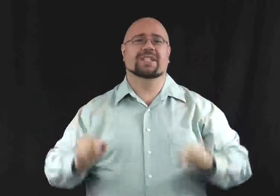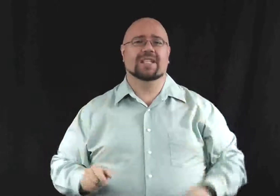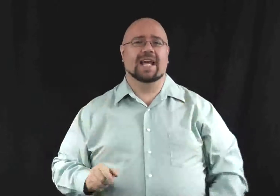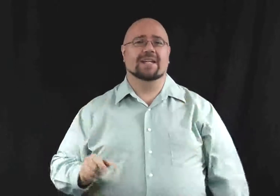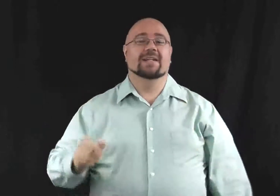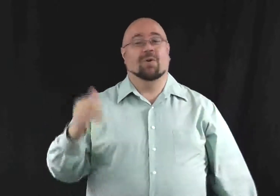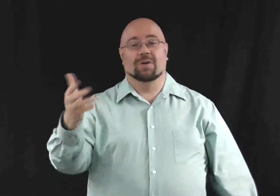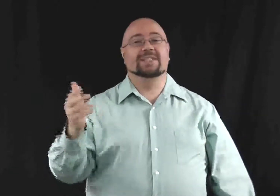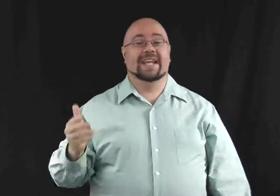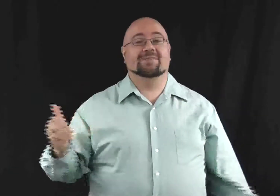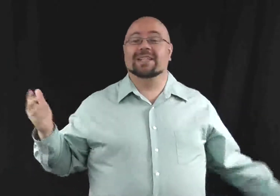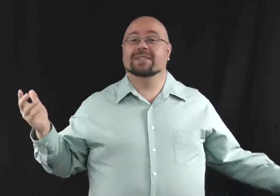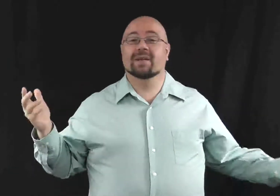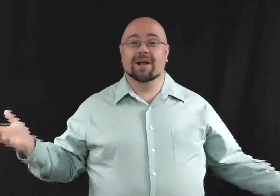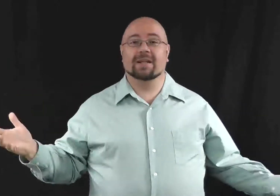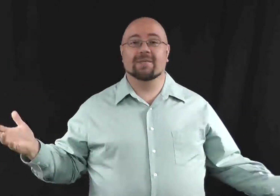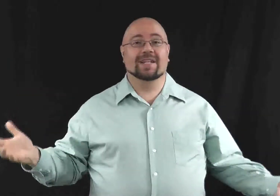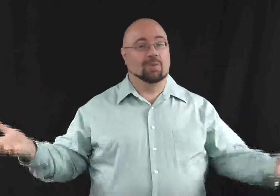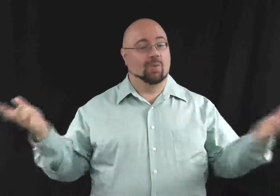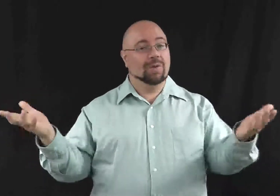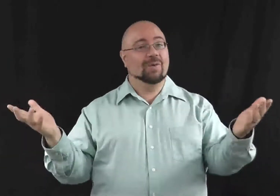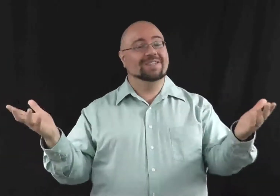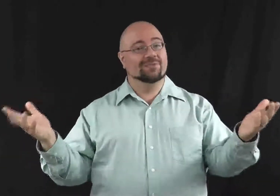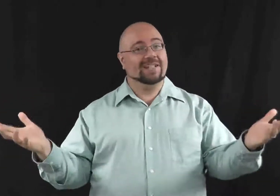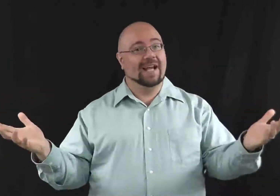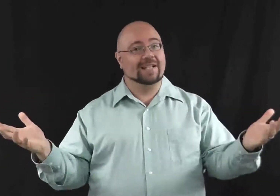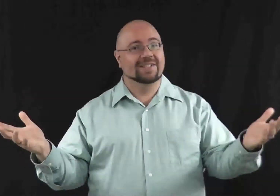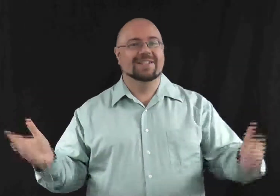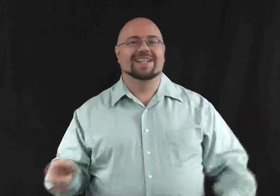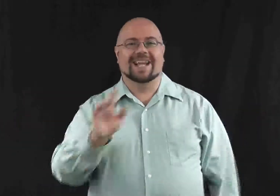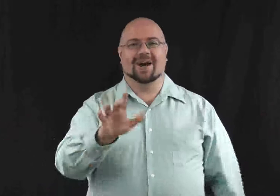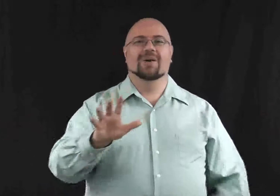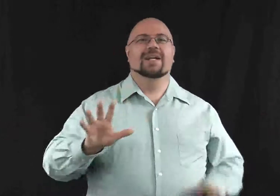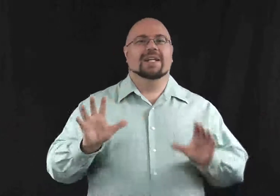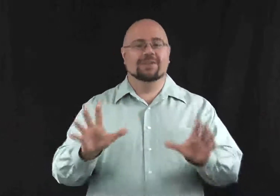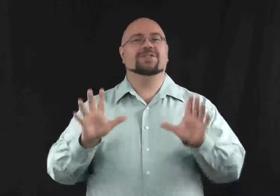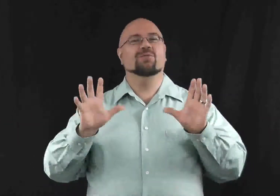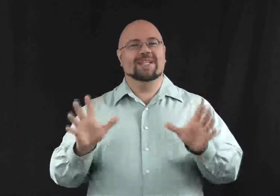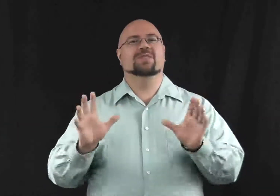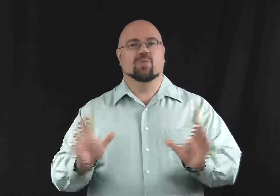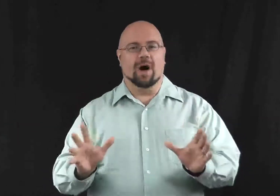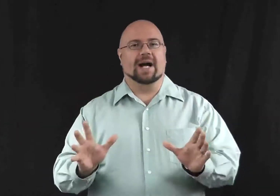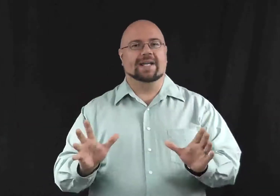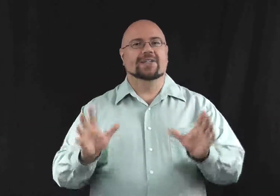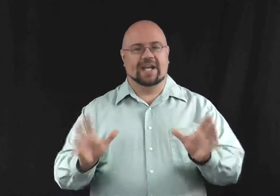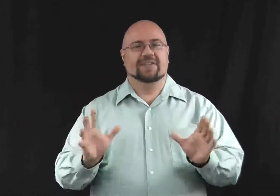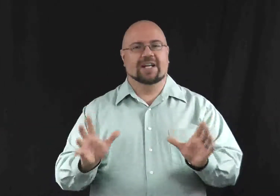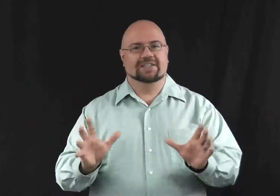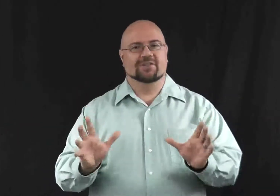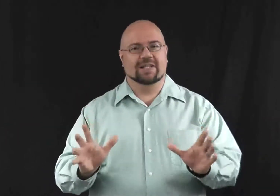Or in this case basically America because we're the ones that drug test. Now here's the reasons why chain of custody drug testing